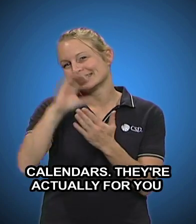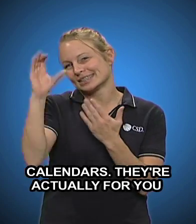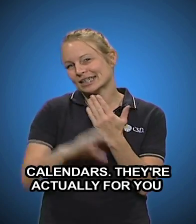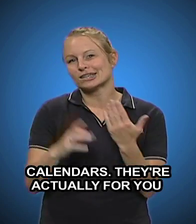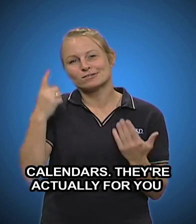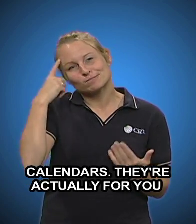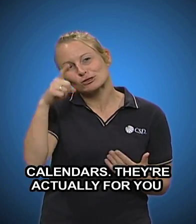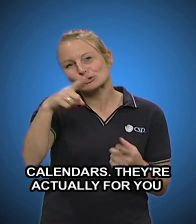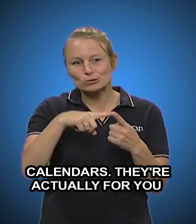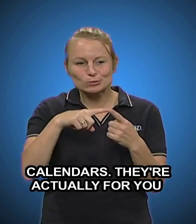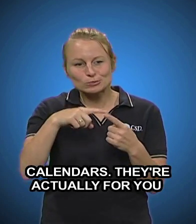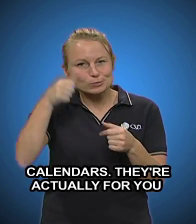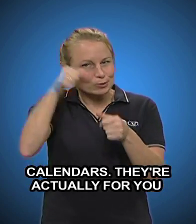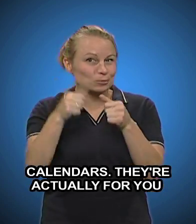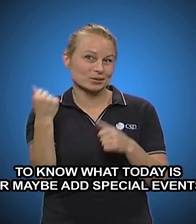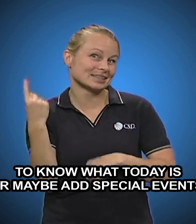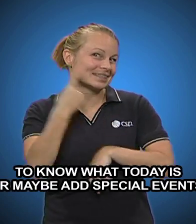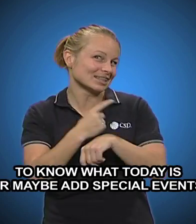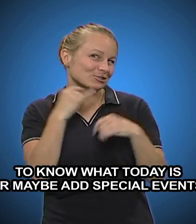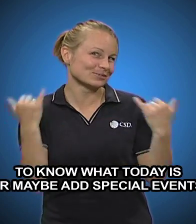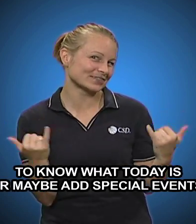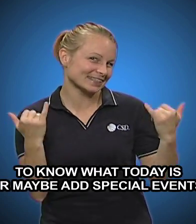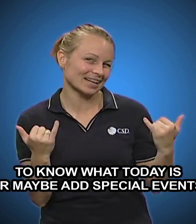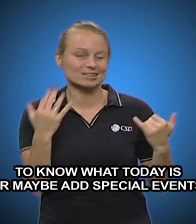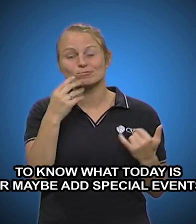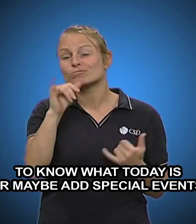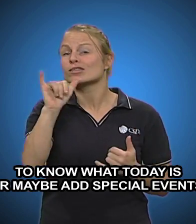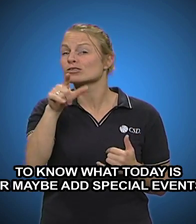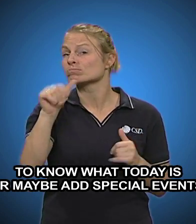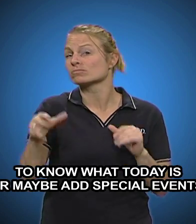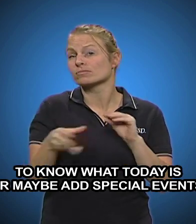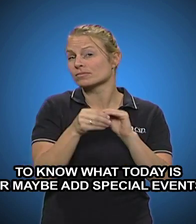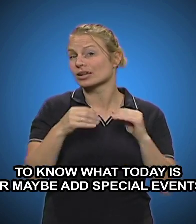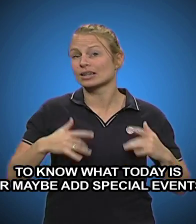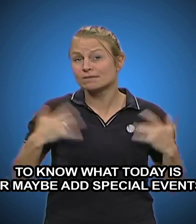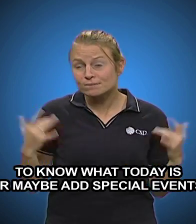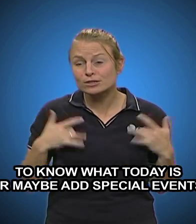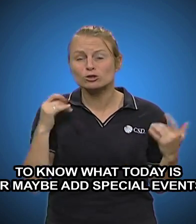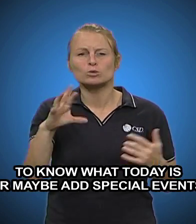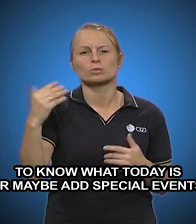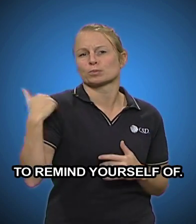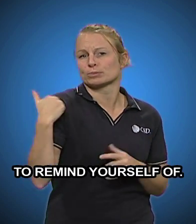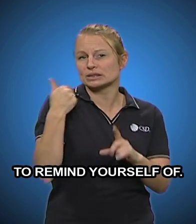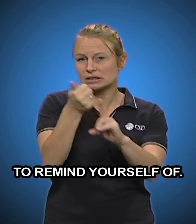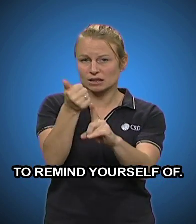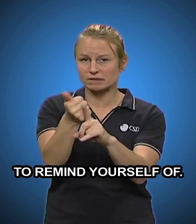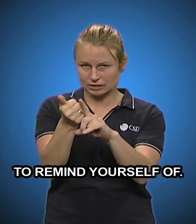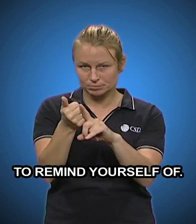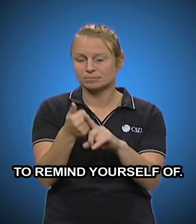Calendars. They're actually for you to know what today is or maybe add special events to people yourself of.